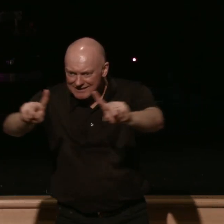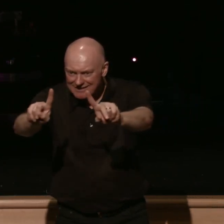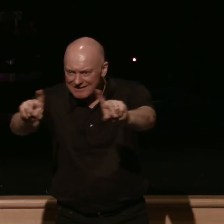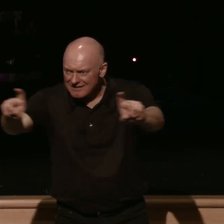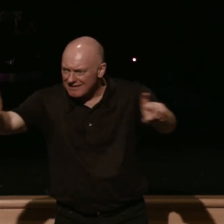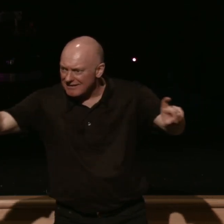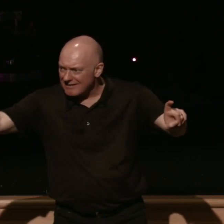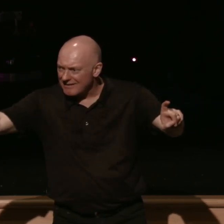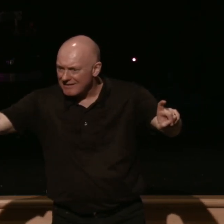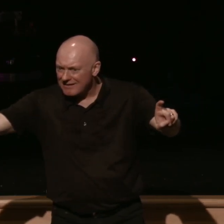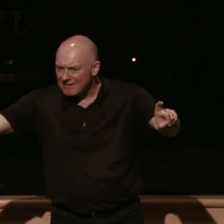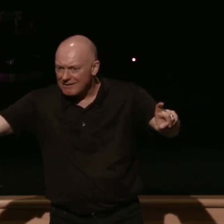what if he came now